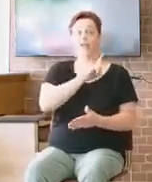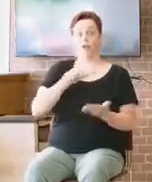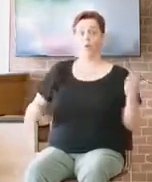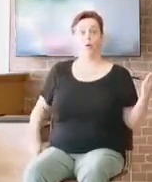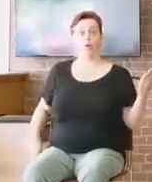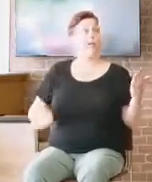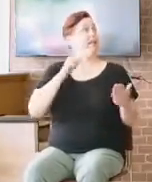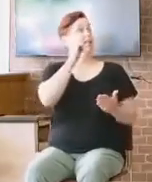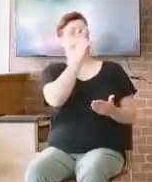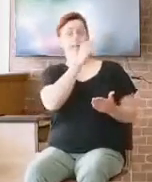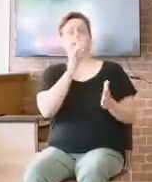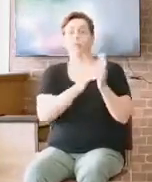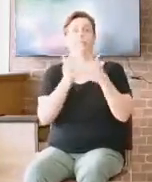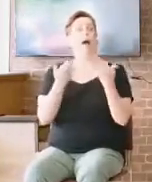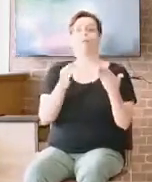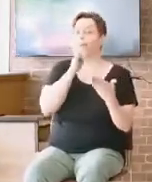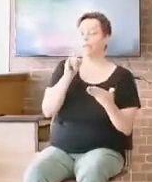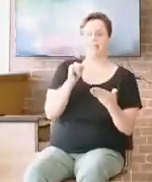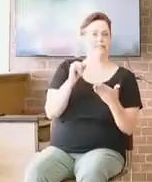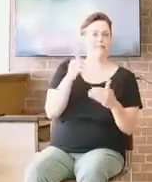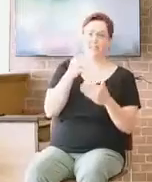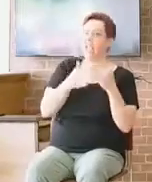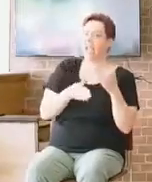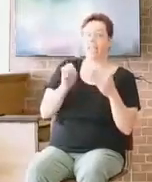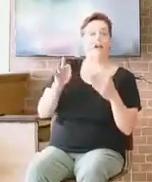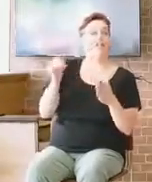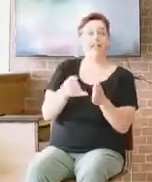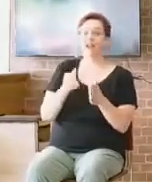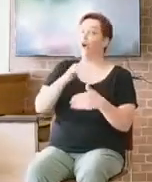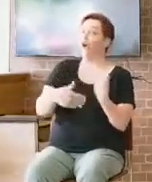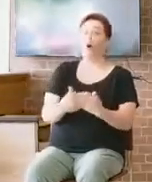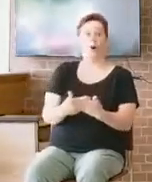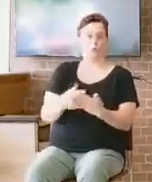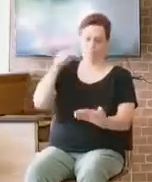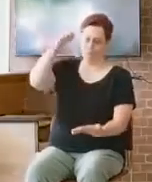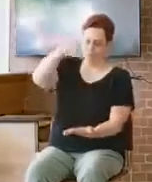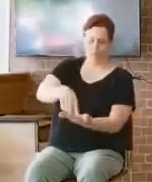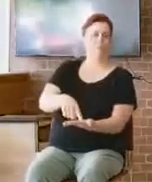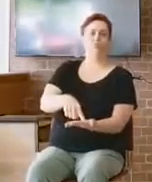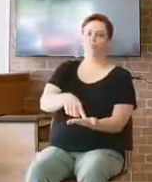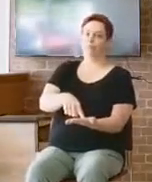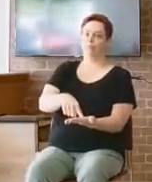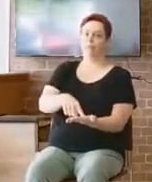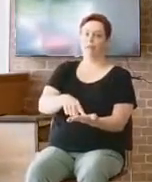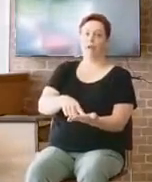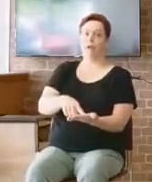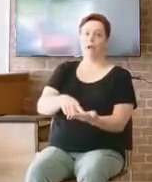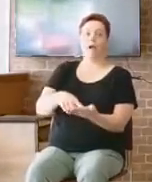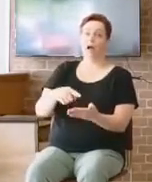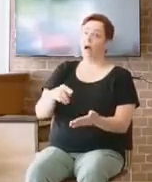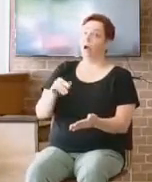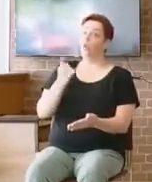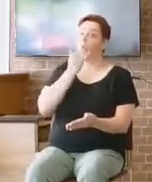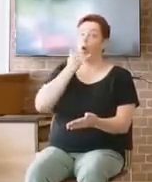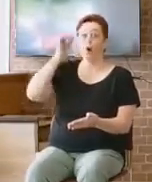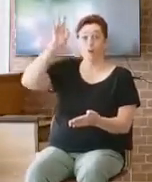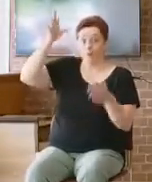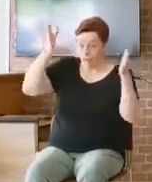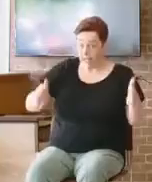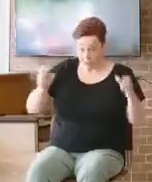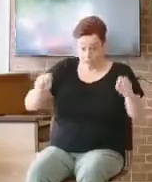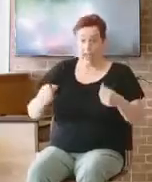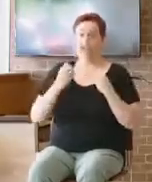more nor less. Not my opinion, but God's word. And pastors can cause people to stumble and fall.